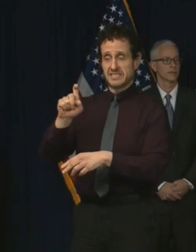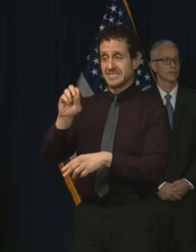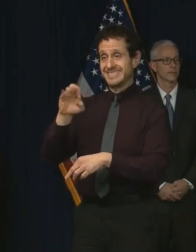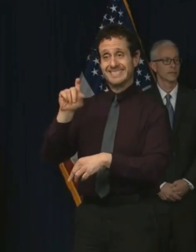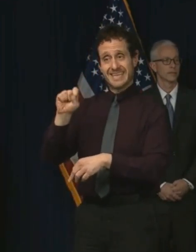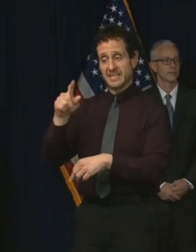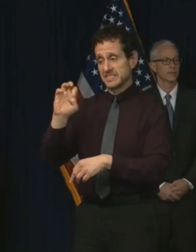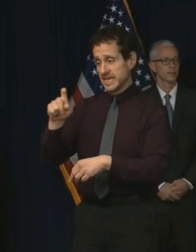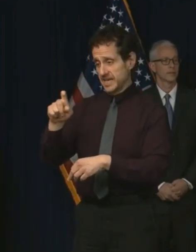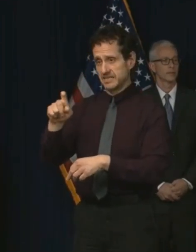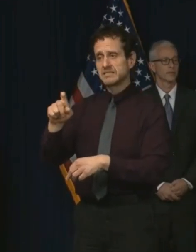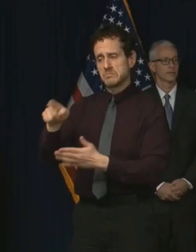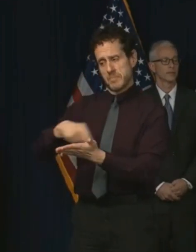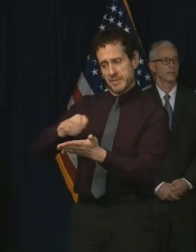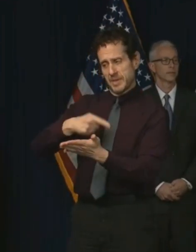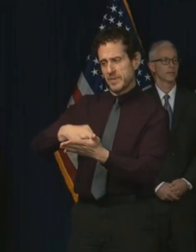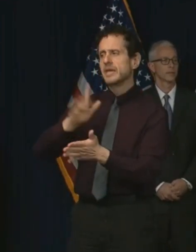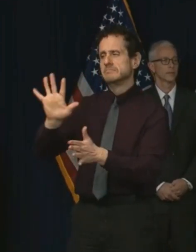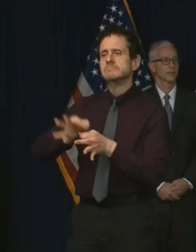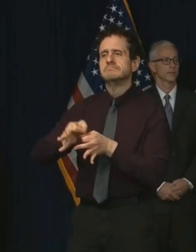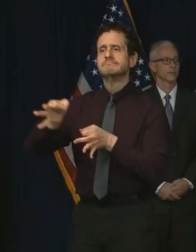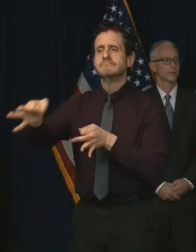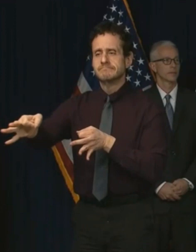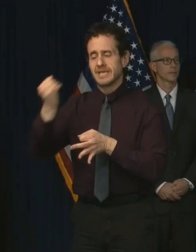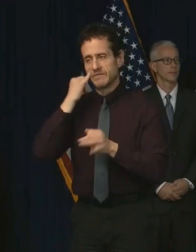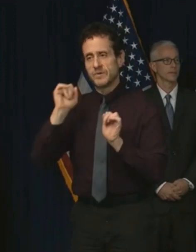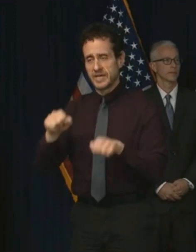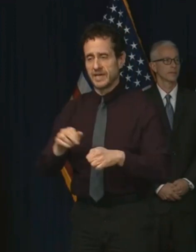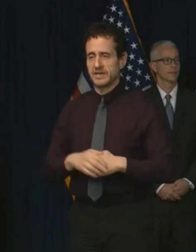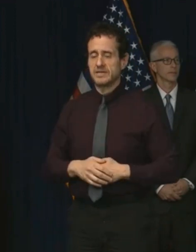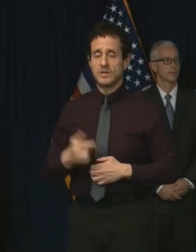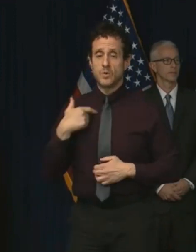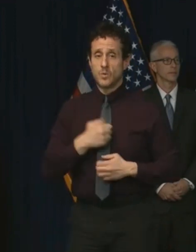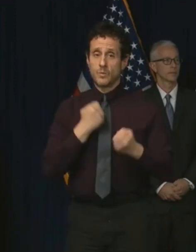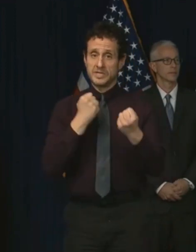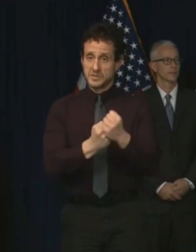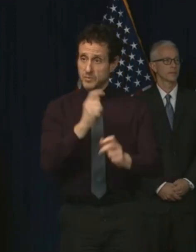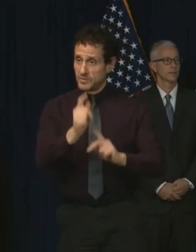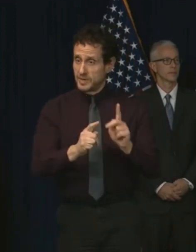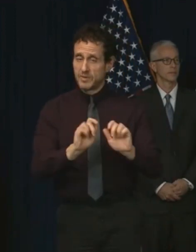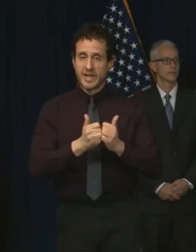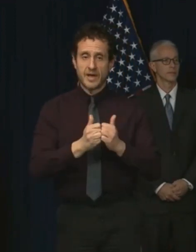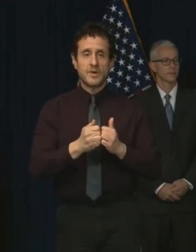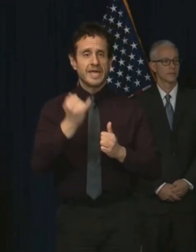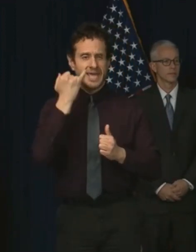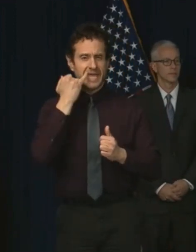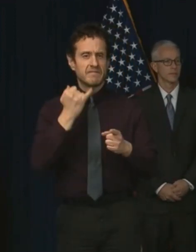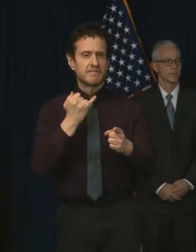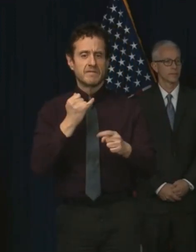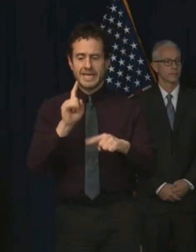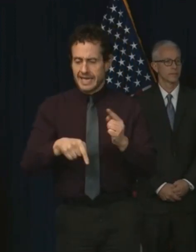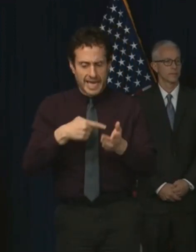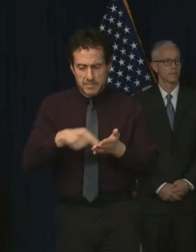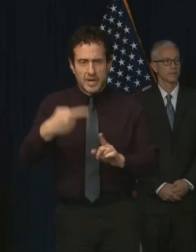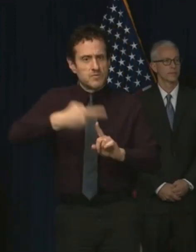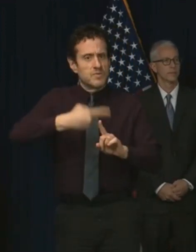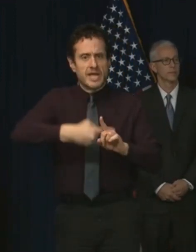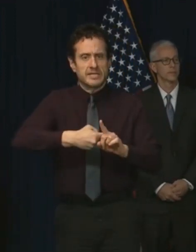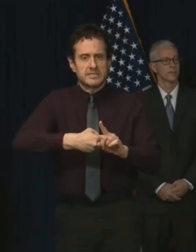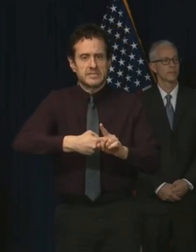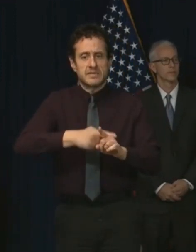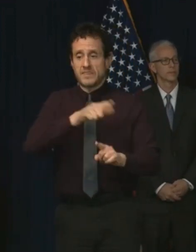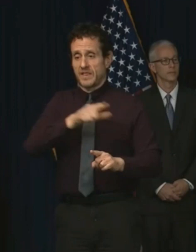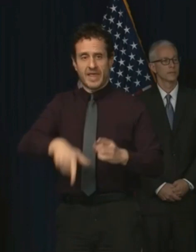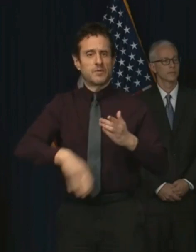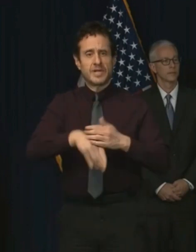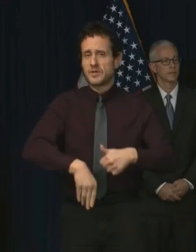We've expanded support for individuals through the ban of residential evictions, a delayed income tax